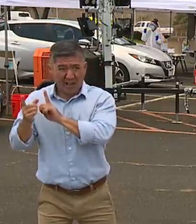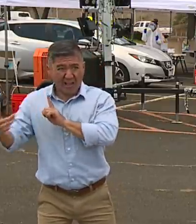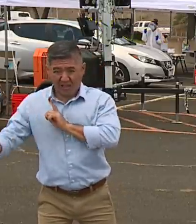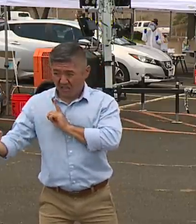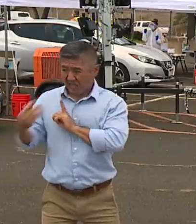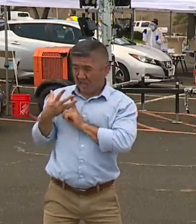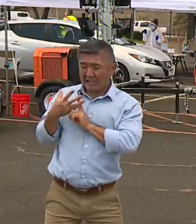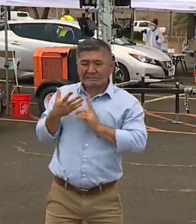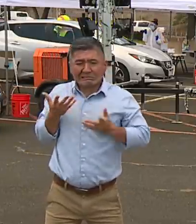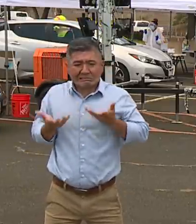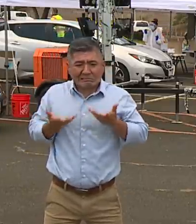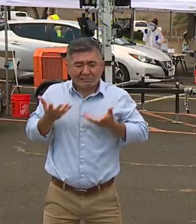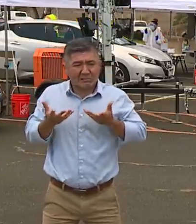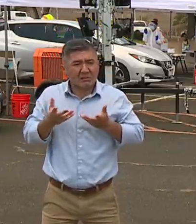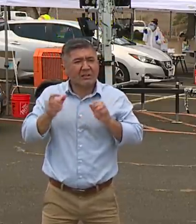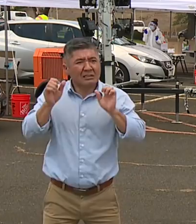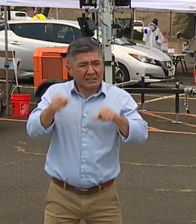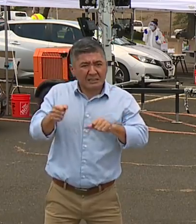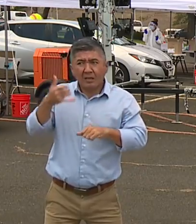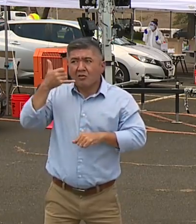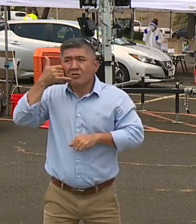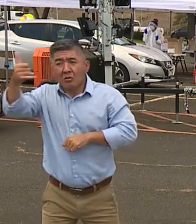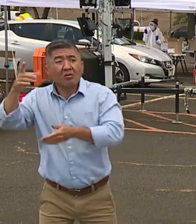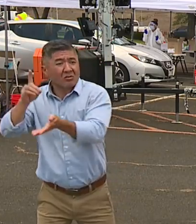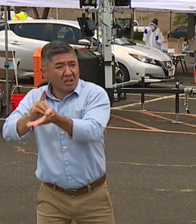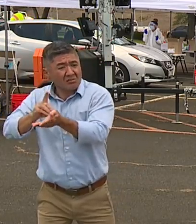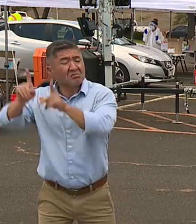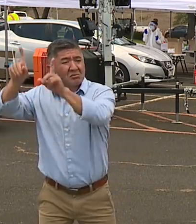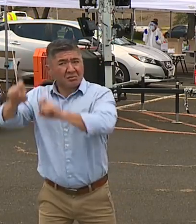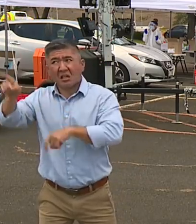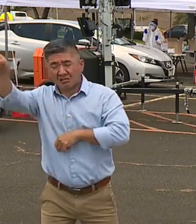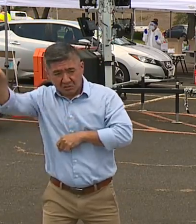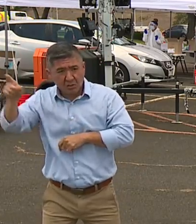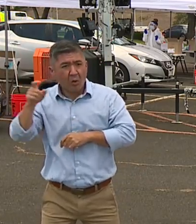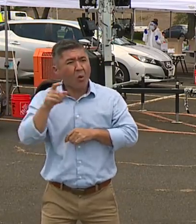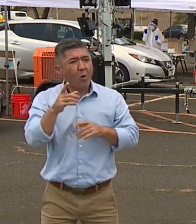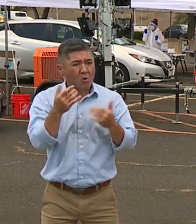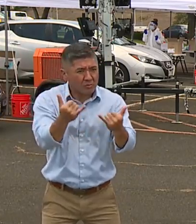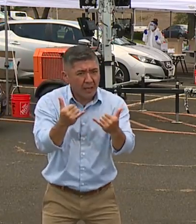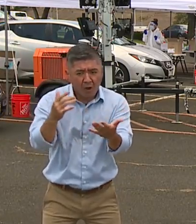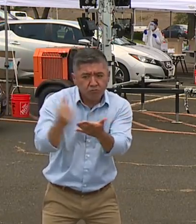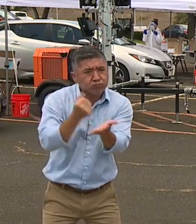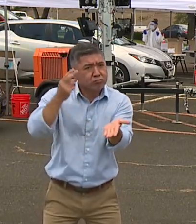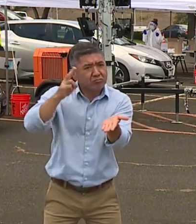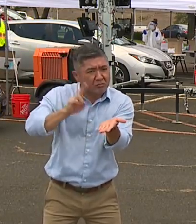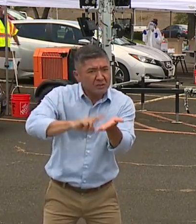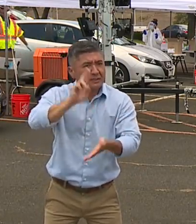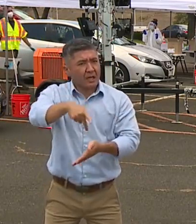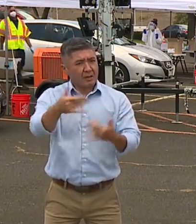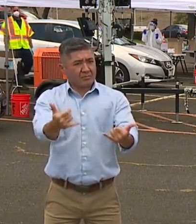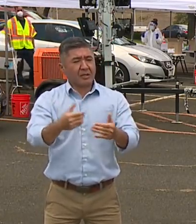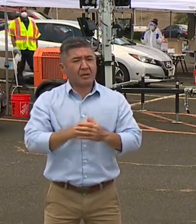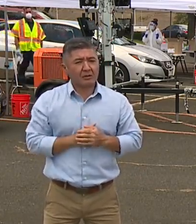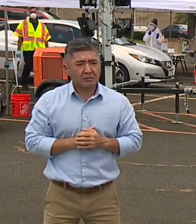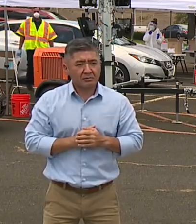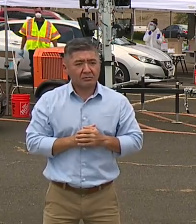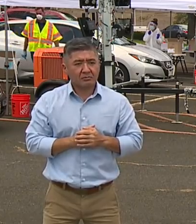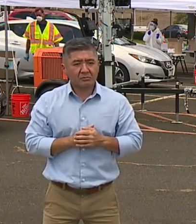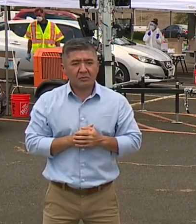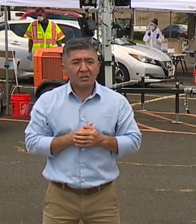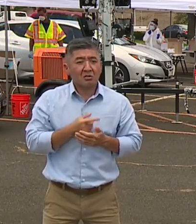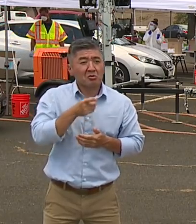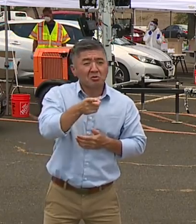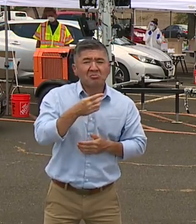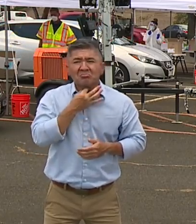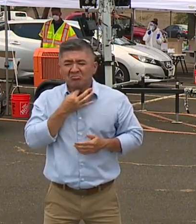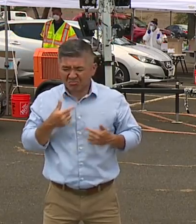health professional. You still can get tested through that route, or sign up right away to get tested. If you're someone who just wants to know your status,